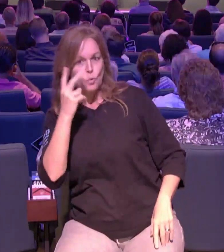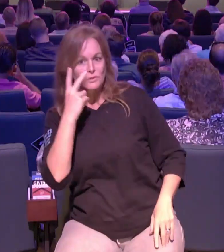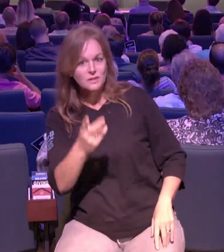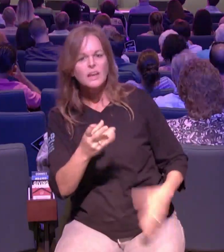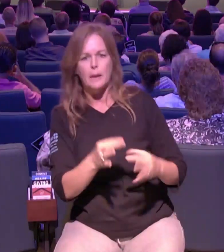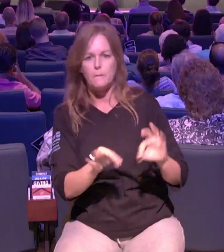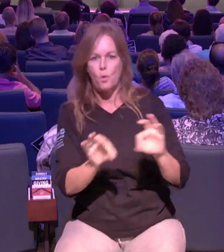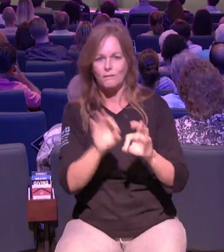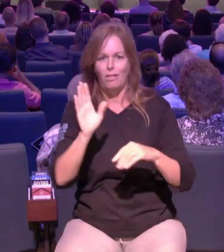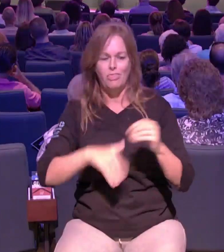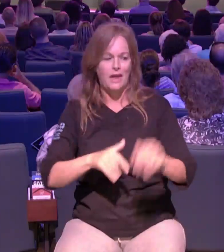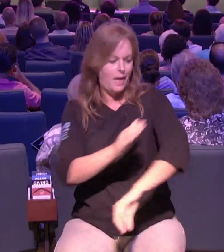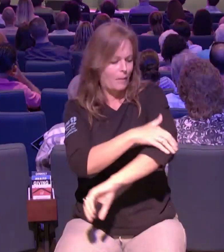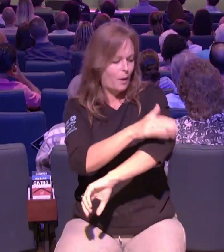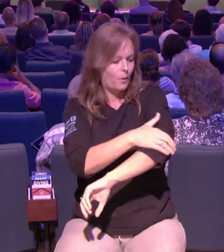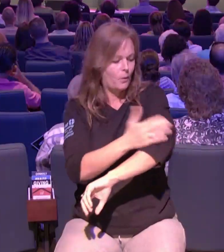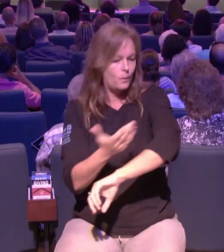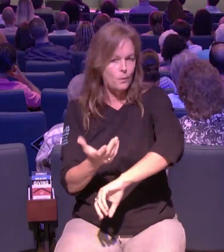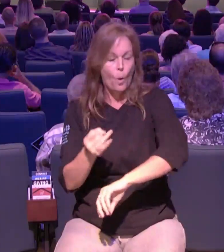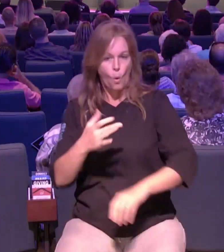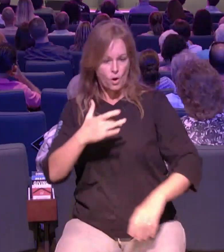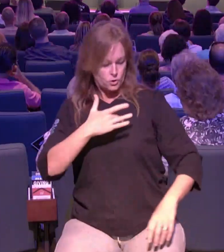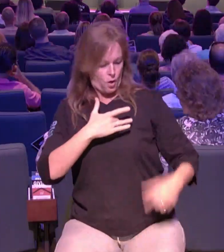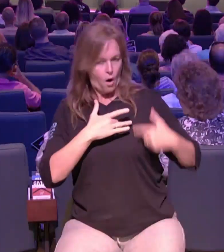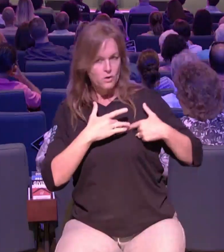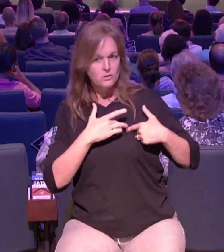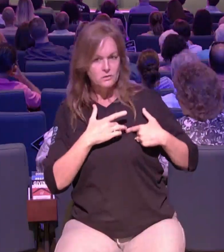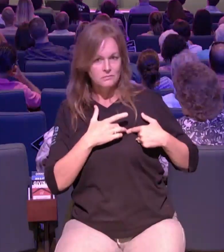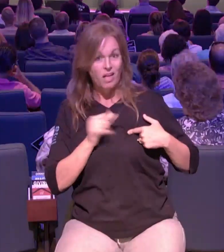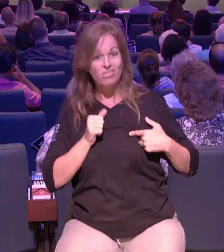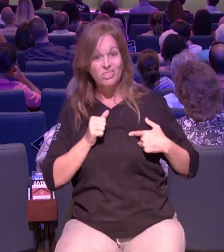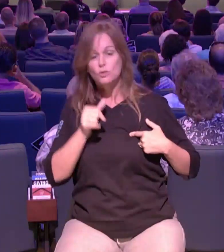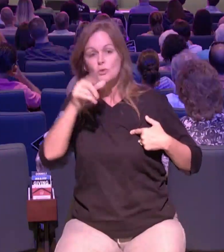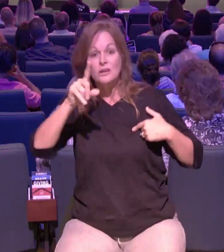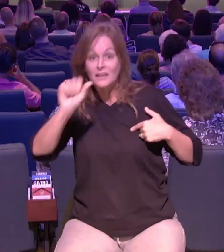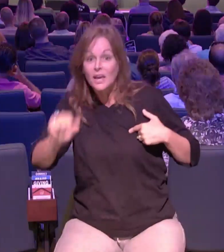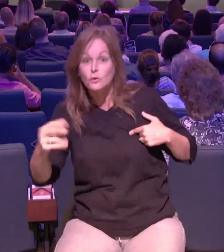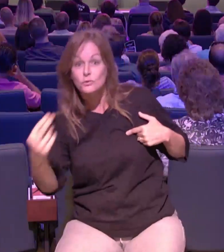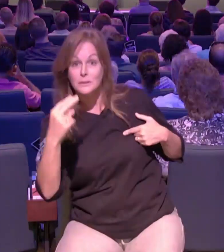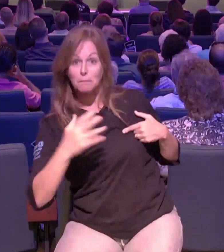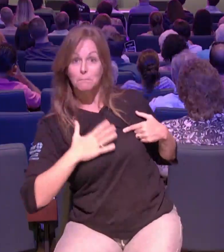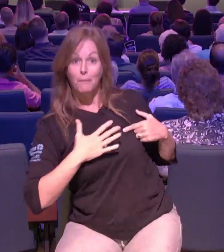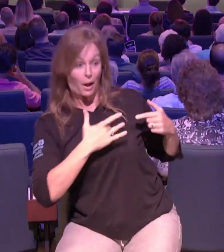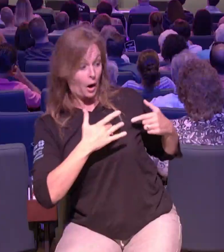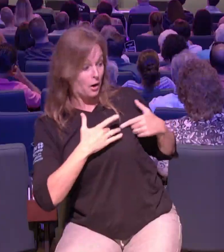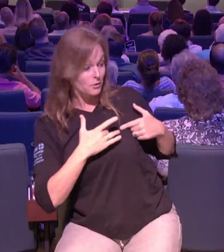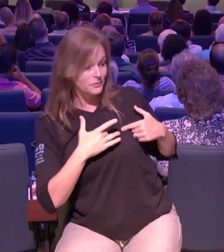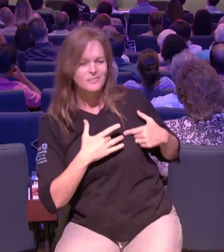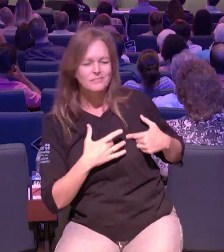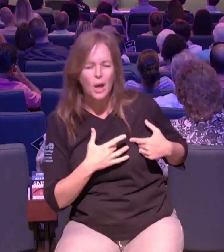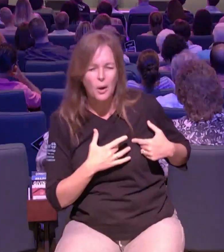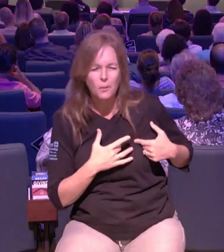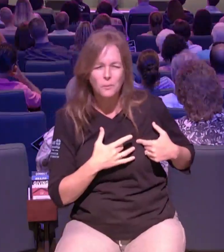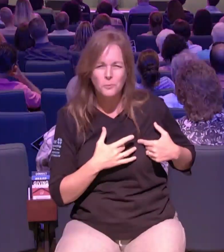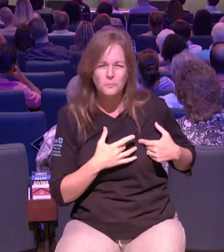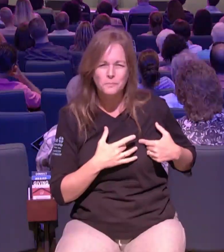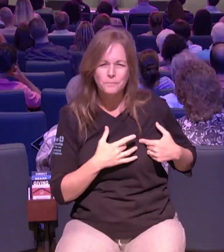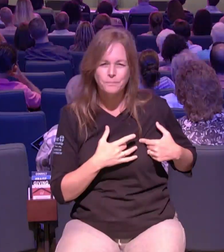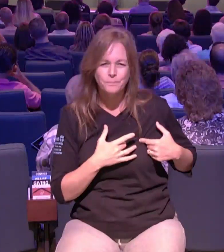your elbow freezes up your knee free your back your you know your you wake up with a kink in your neck you know have you ever done that you can